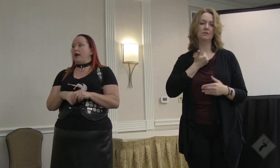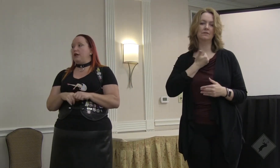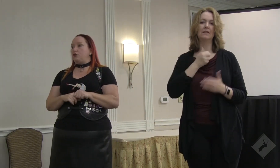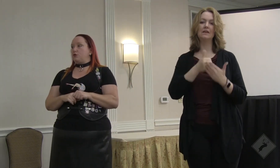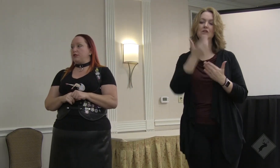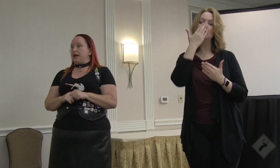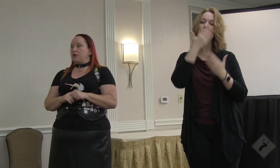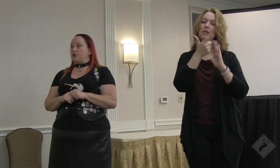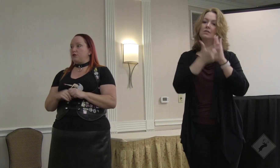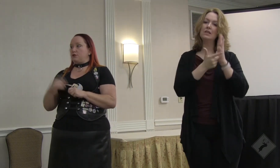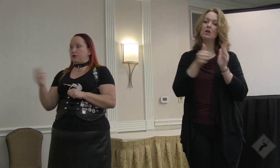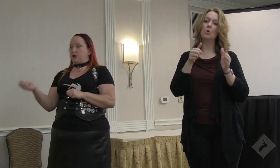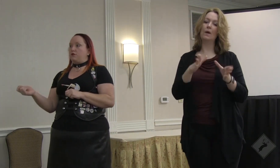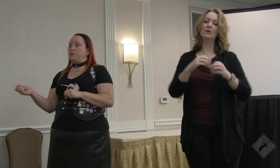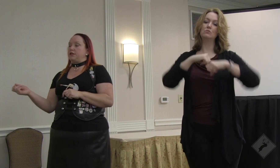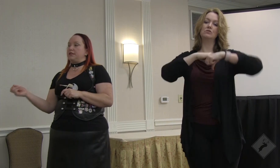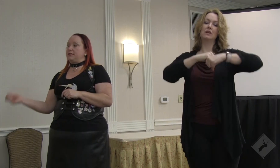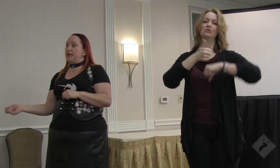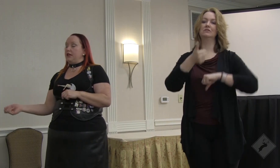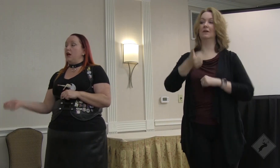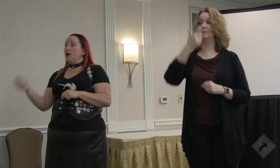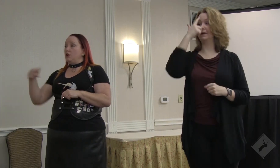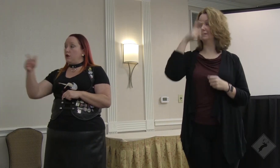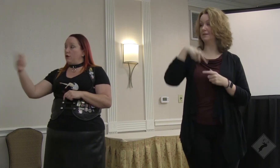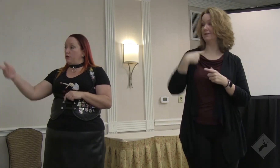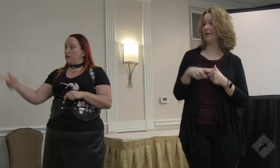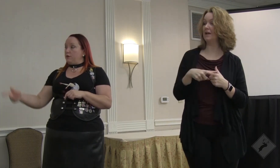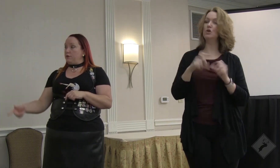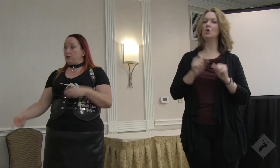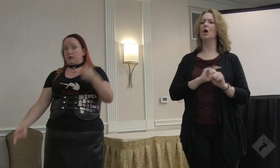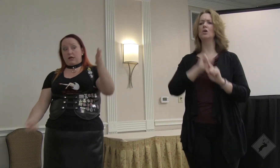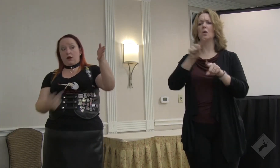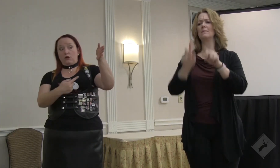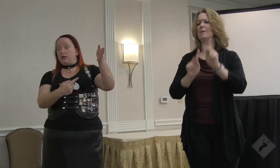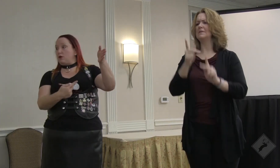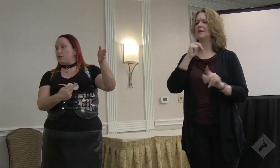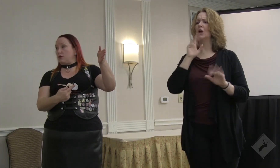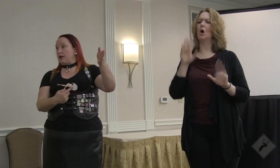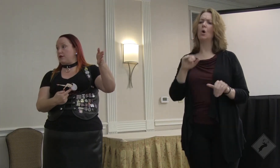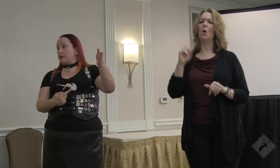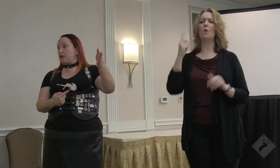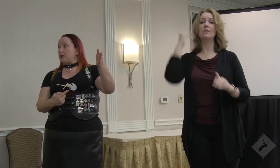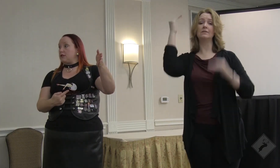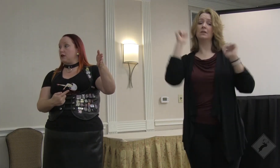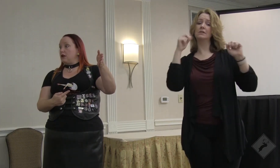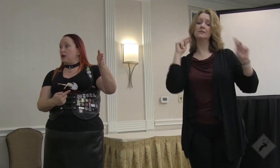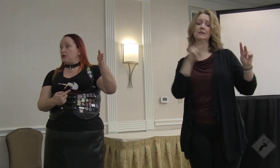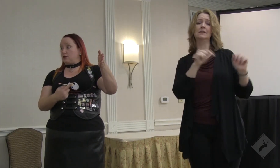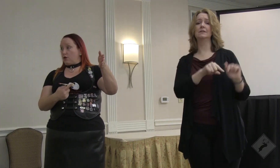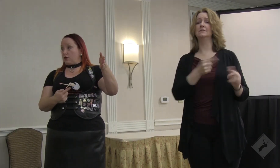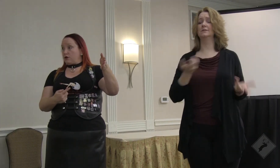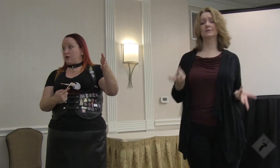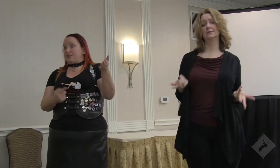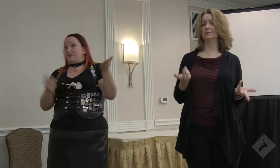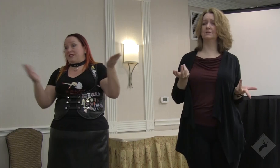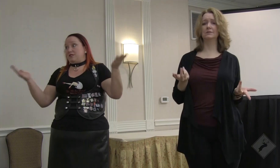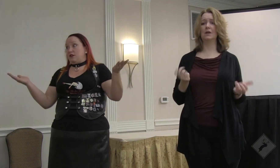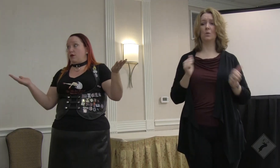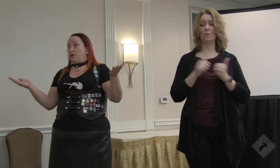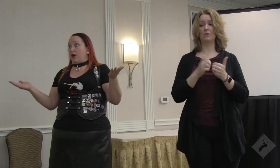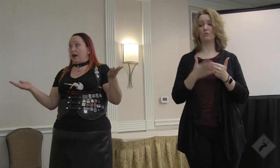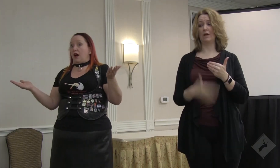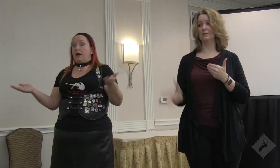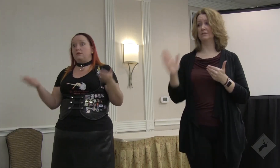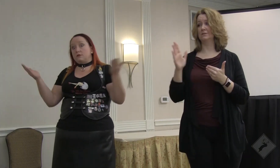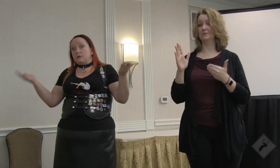legal way to protect yourself. Because then you can go to these people and say, only adults are allowed to see this. So as far as the rest of it,